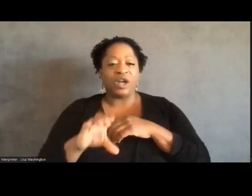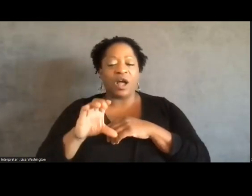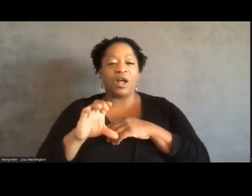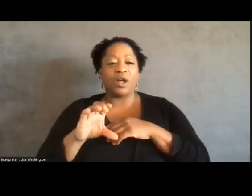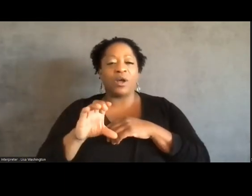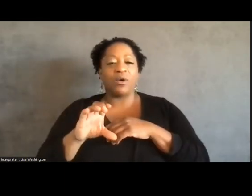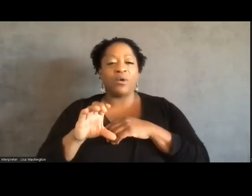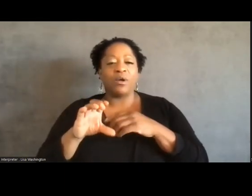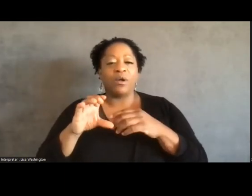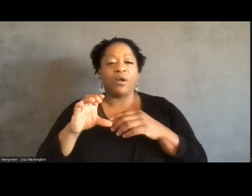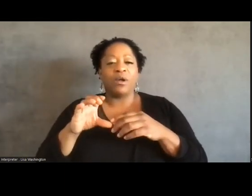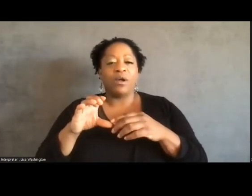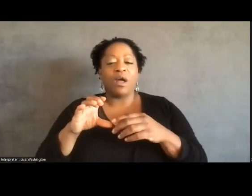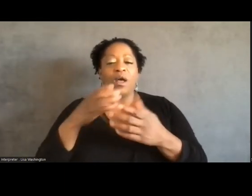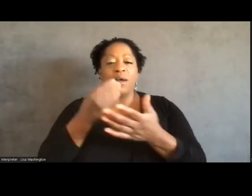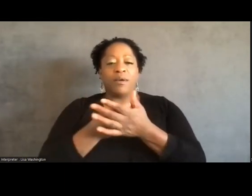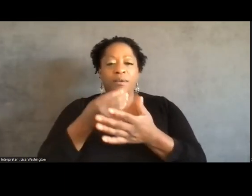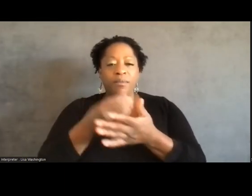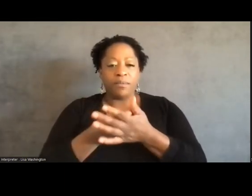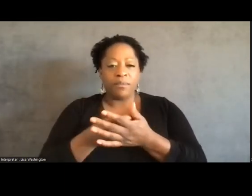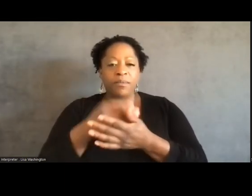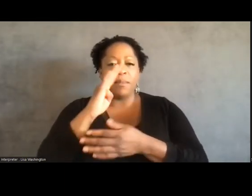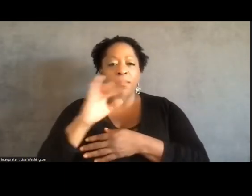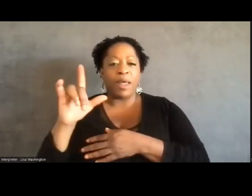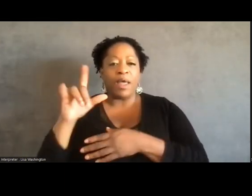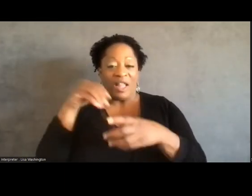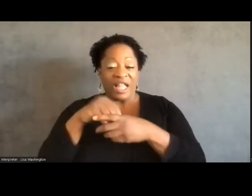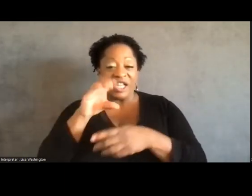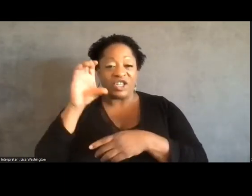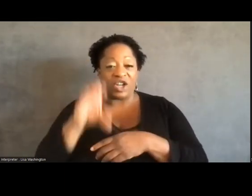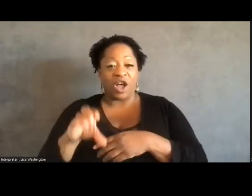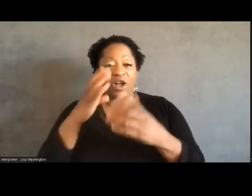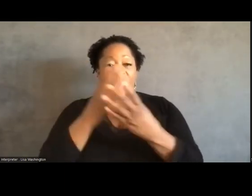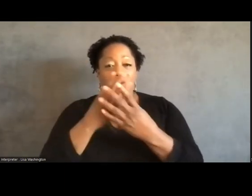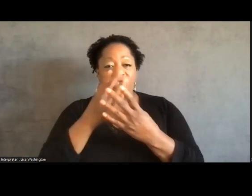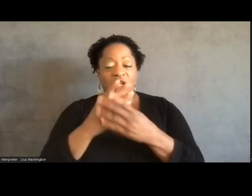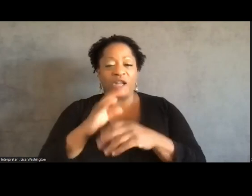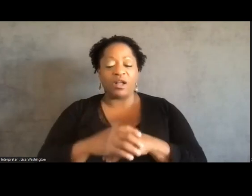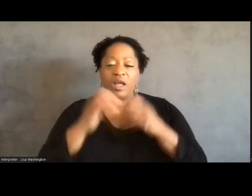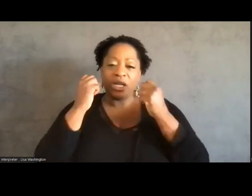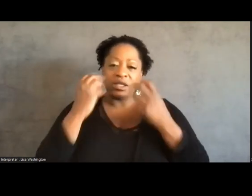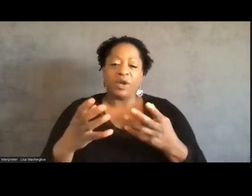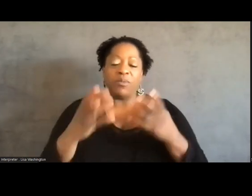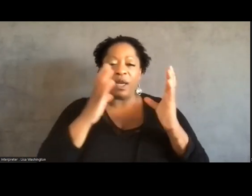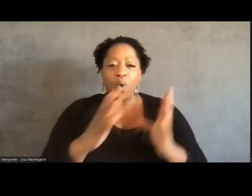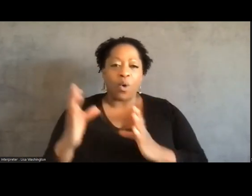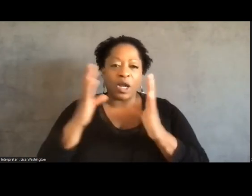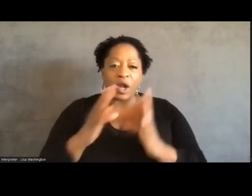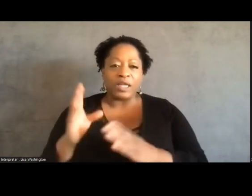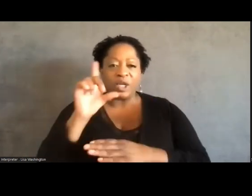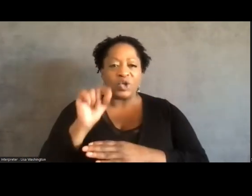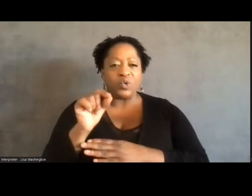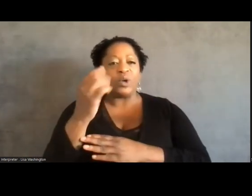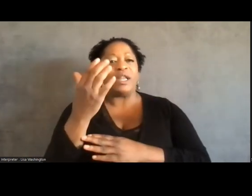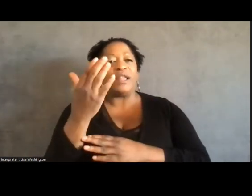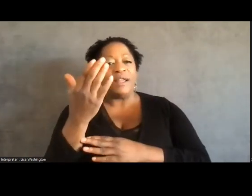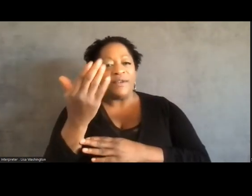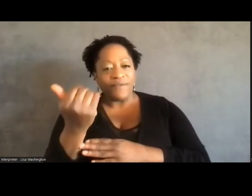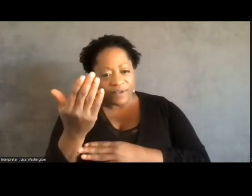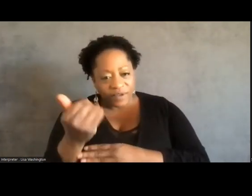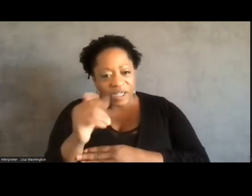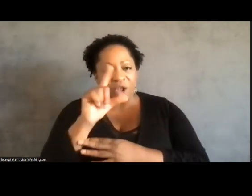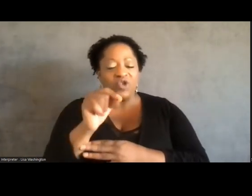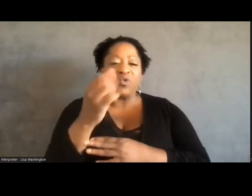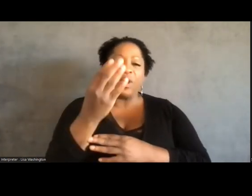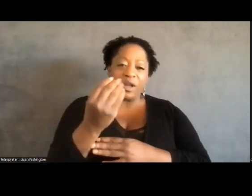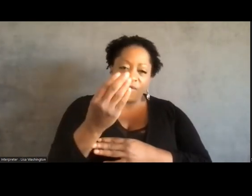Jail. And, um, obviously, there's so much organizing going on in 2014, 2015, 2016, um, and people